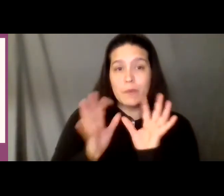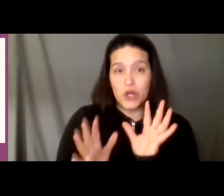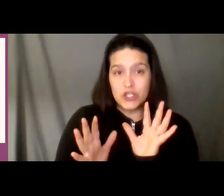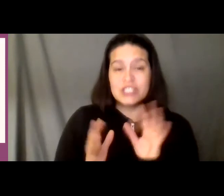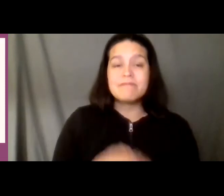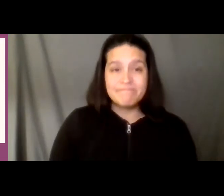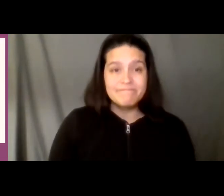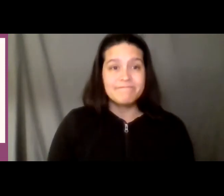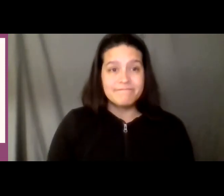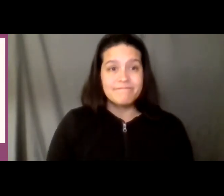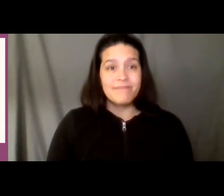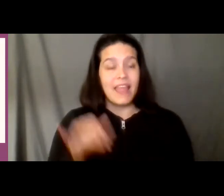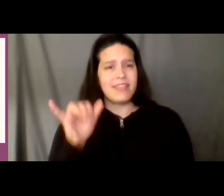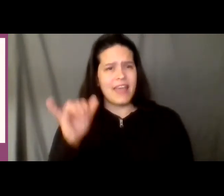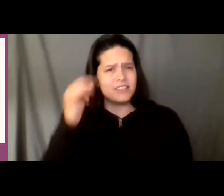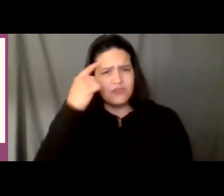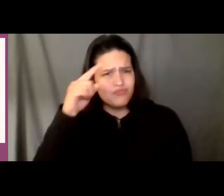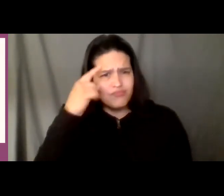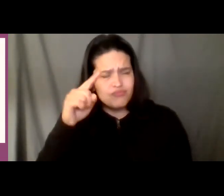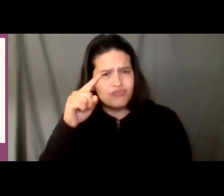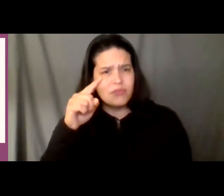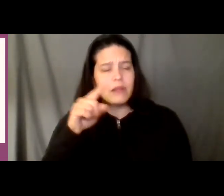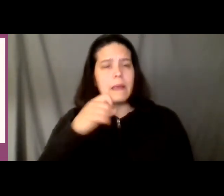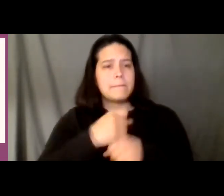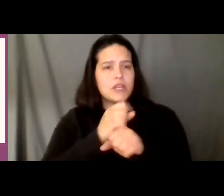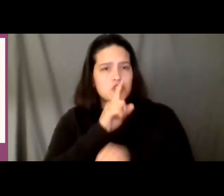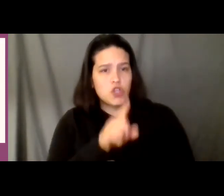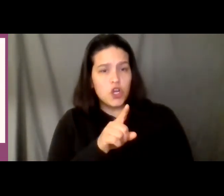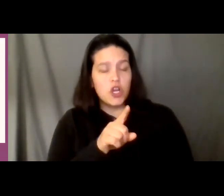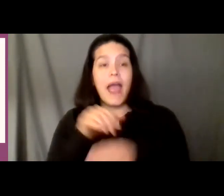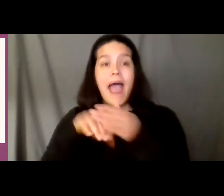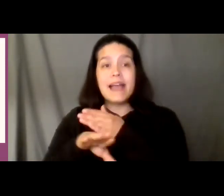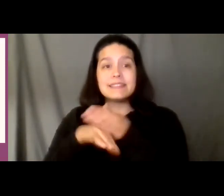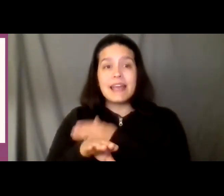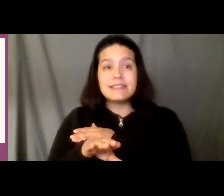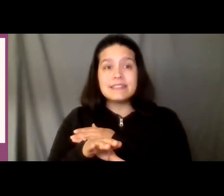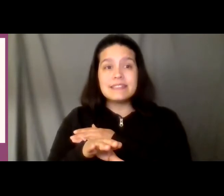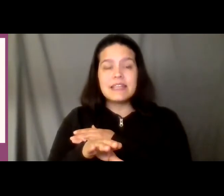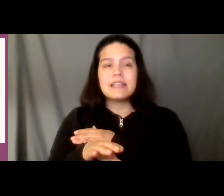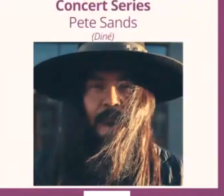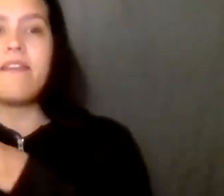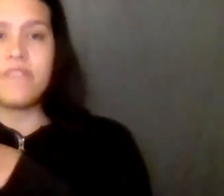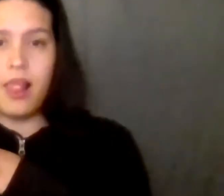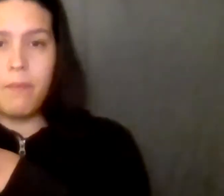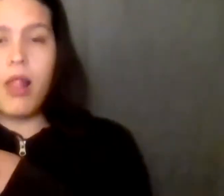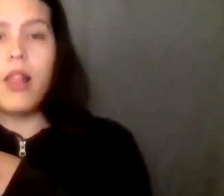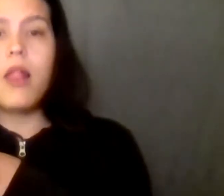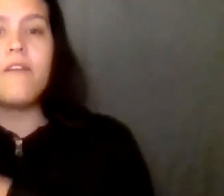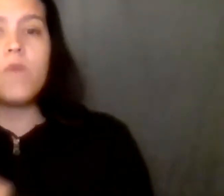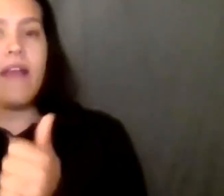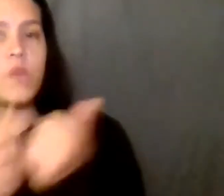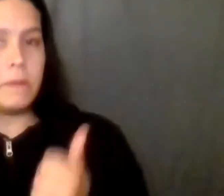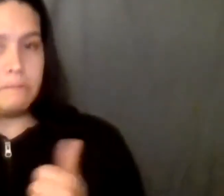and that is to ensure that uh access is available for everyone